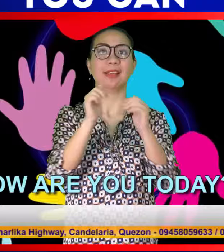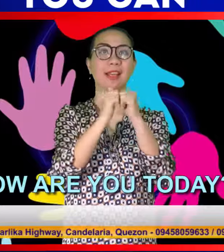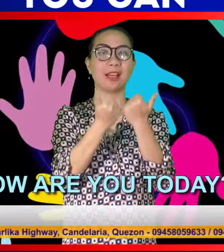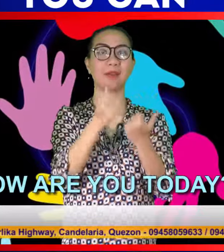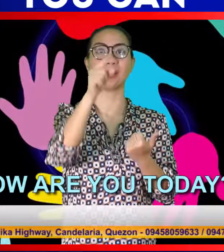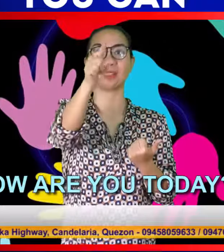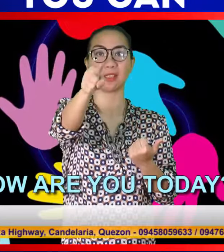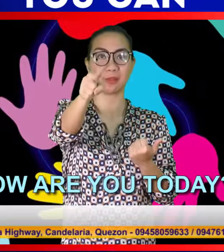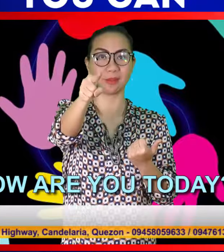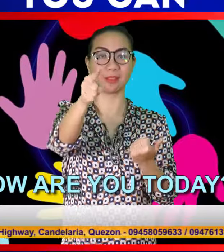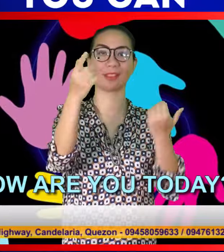you today?